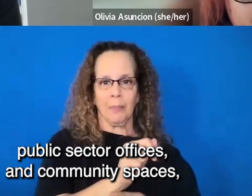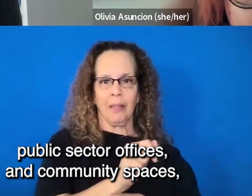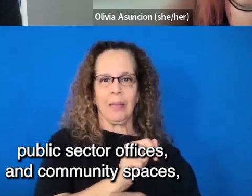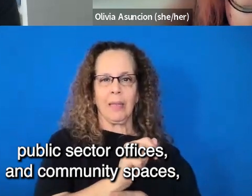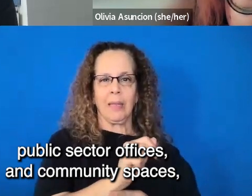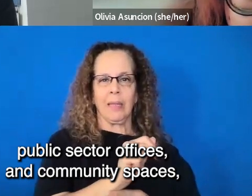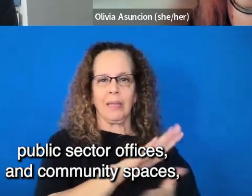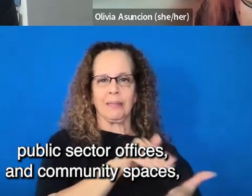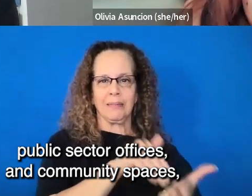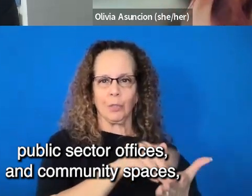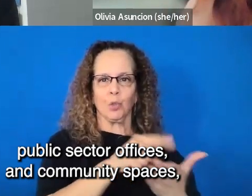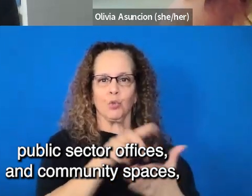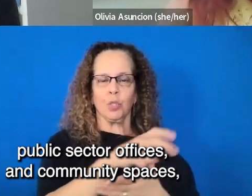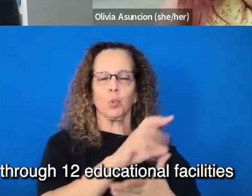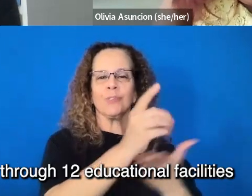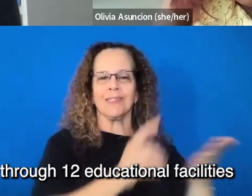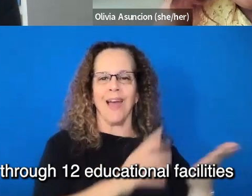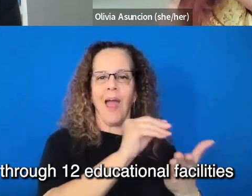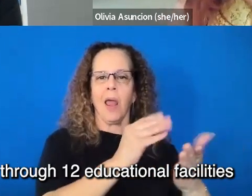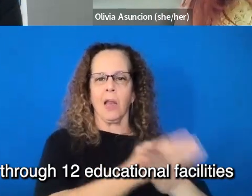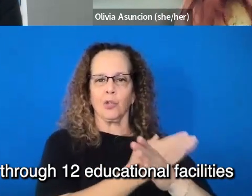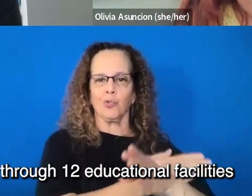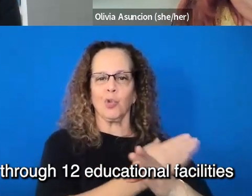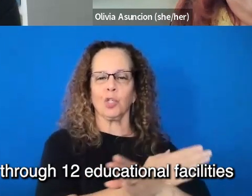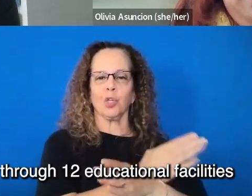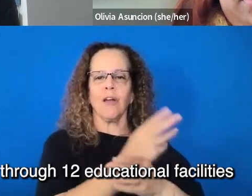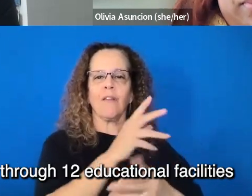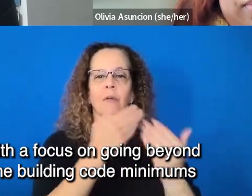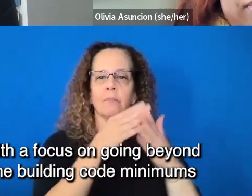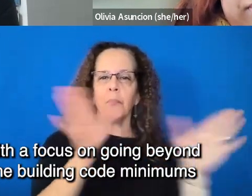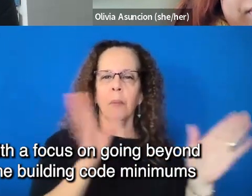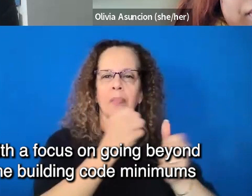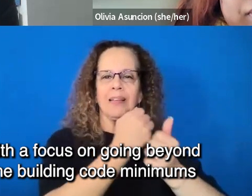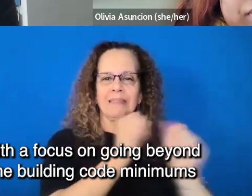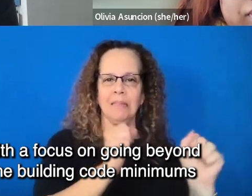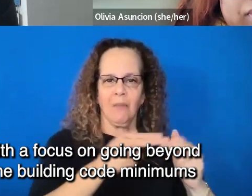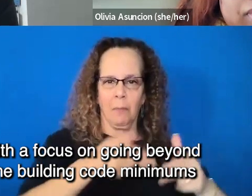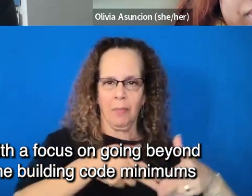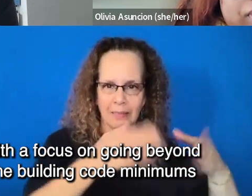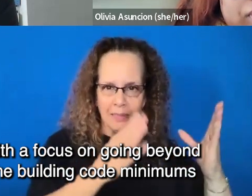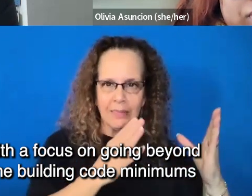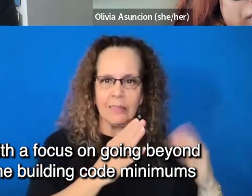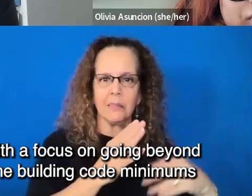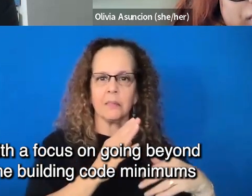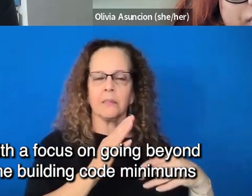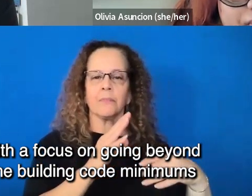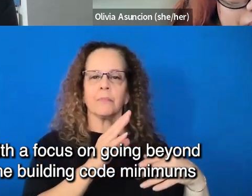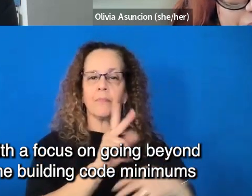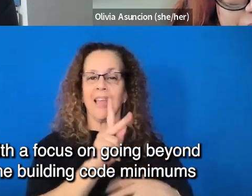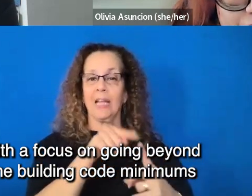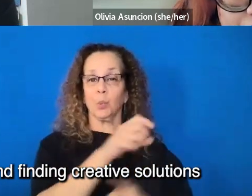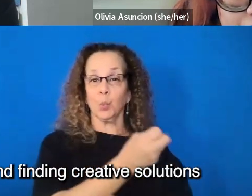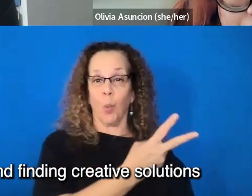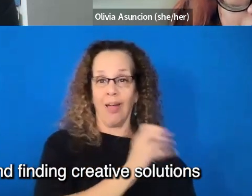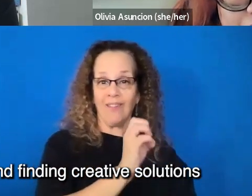offices and community spaces, and K through 12 educational facilities with a focus on going beyond the building code